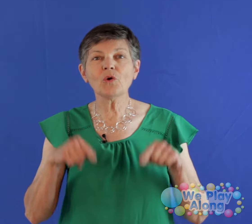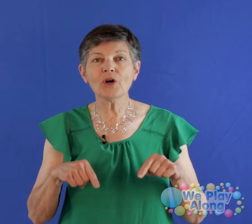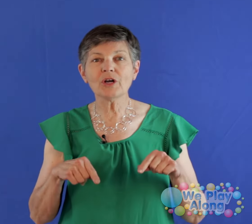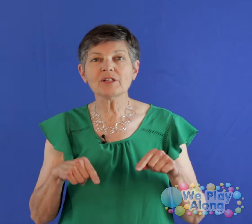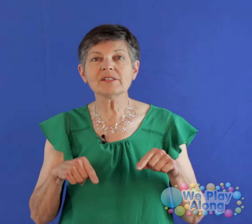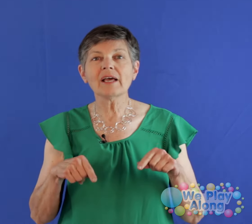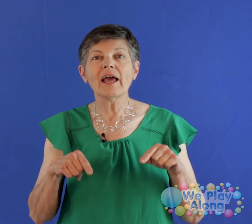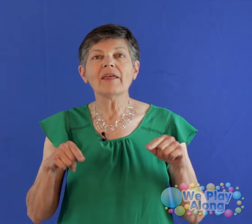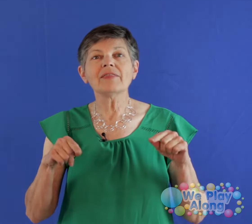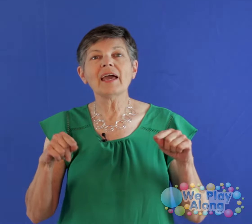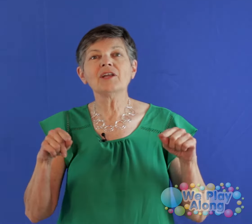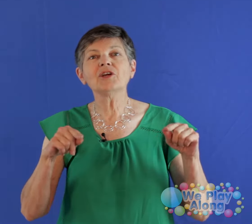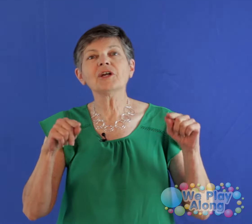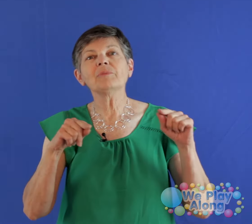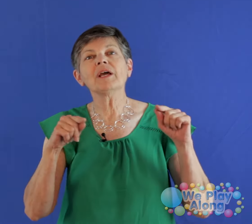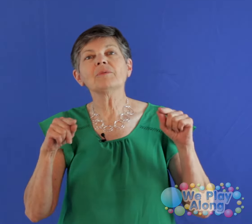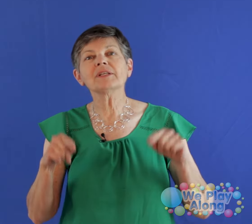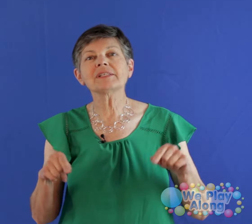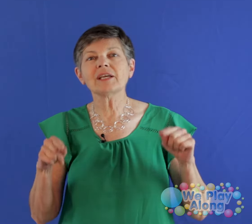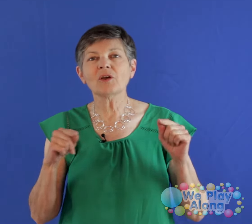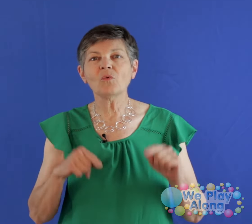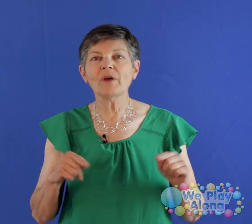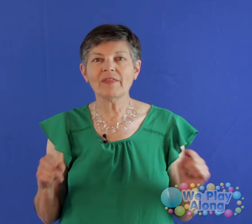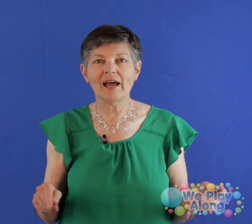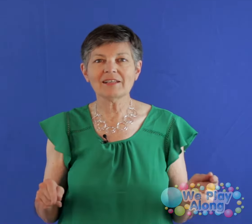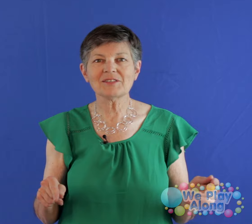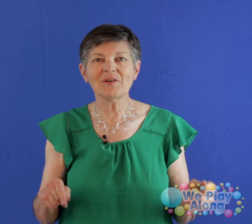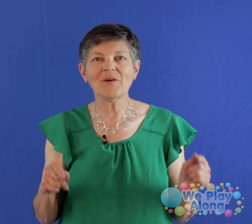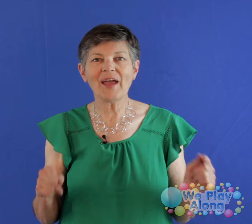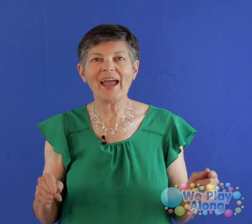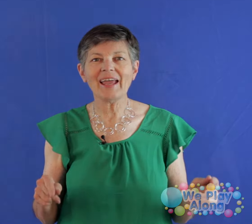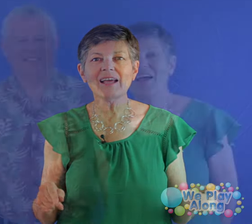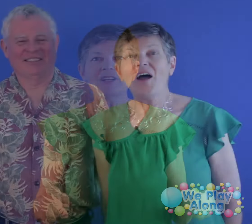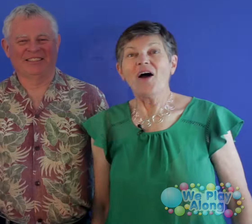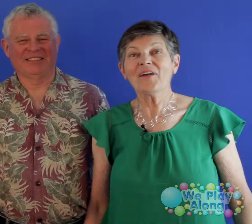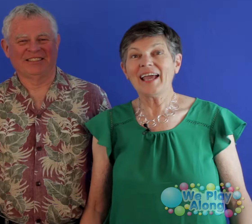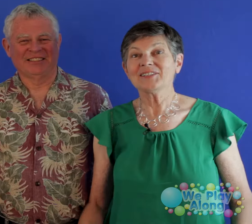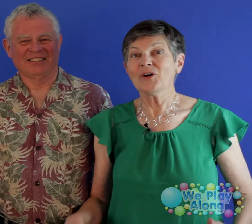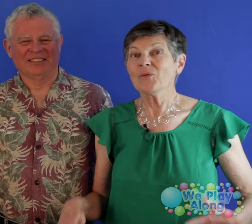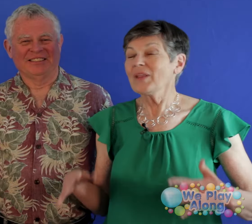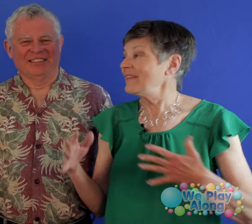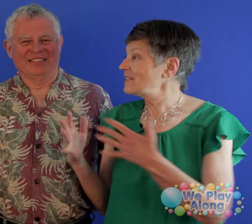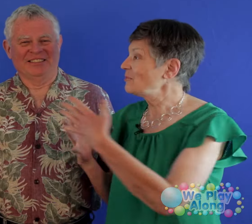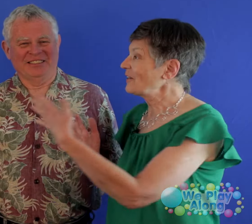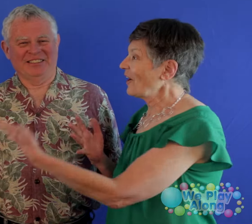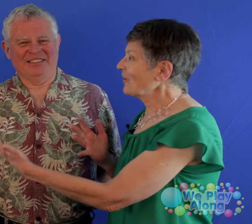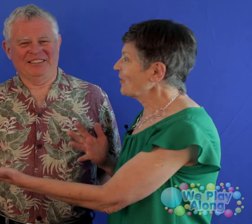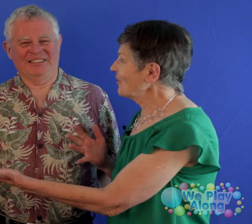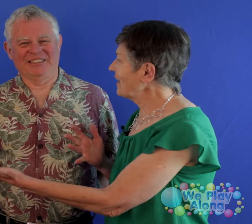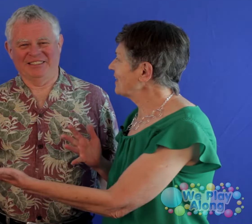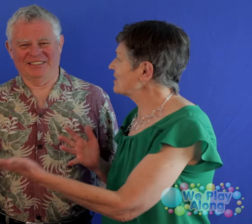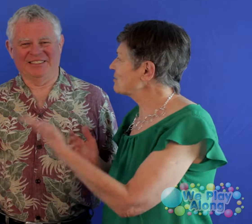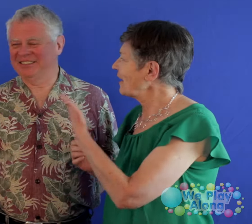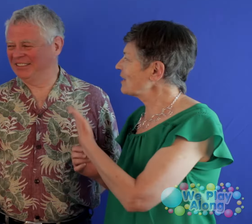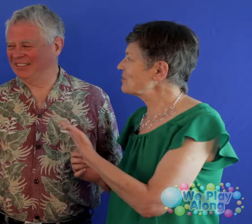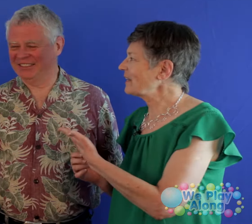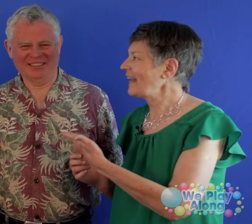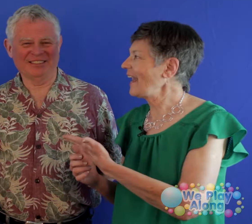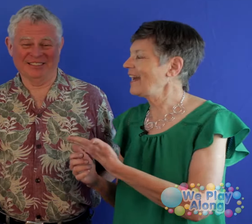words then you're going to be able to sing with us. Okay? Okay so this is my daughter Corrine. This is my husband Ken